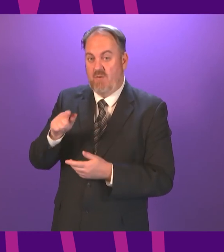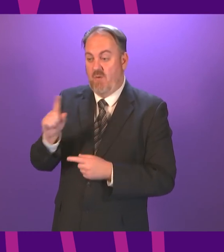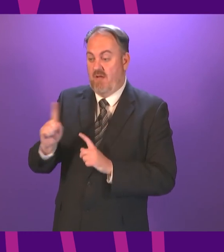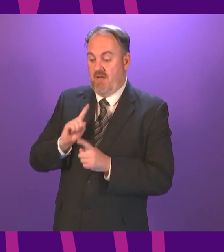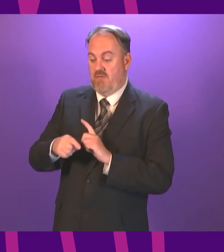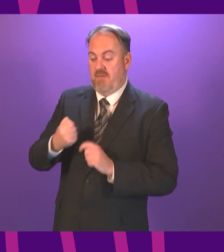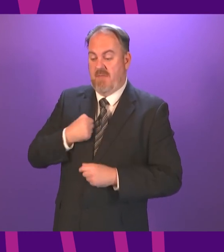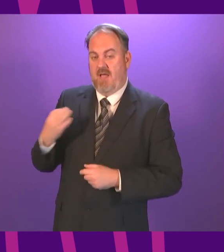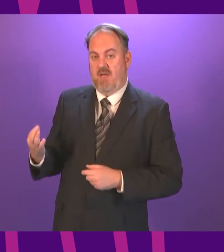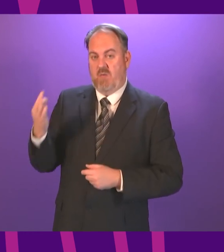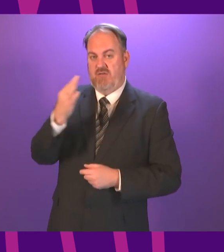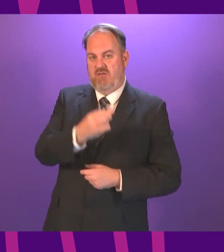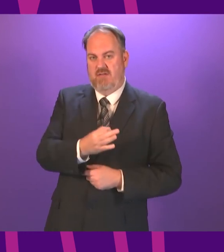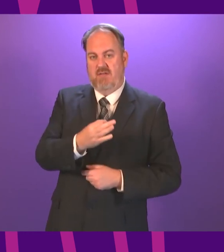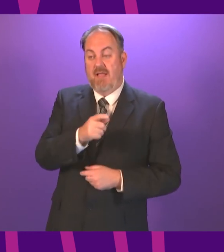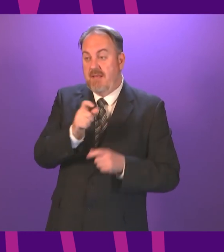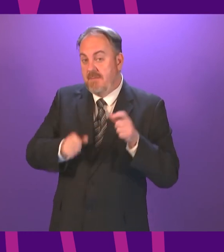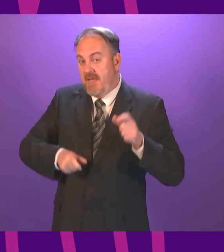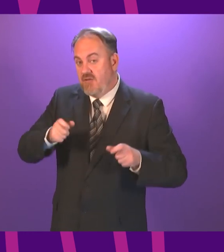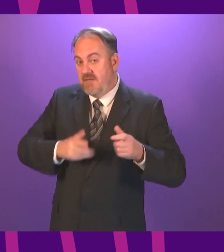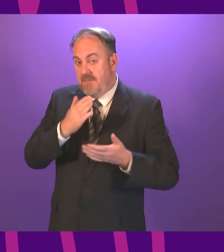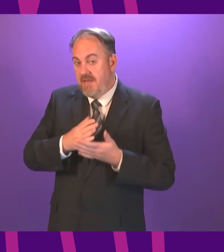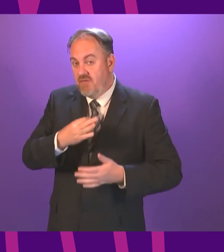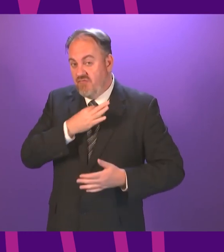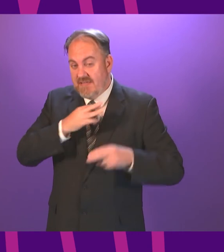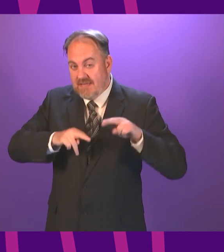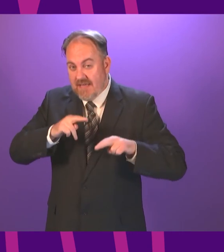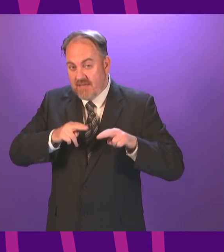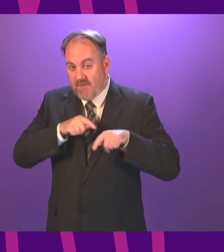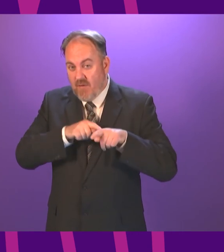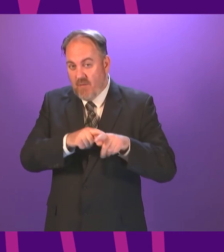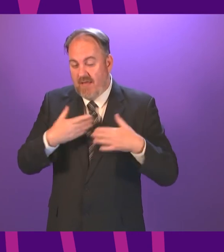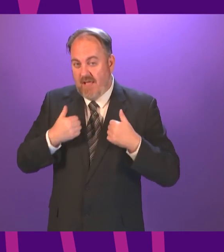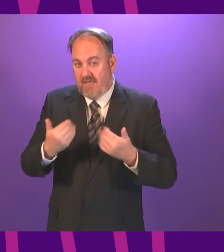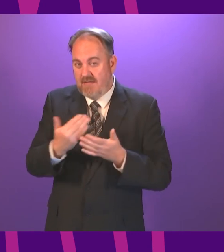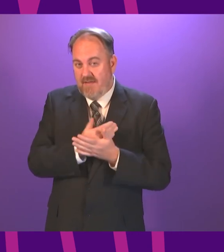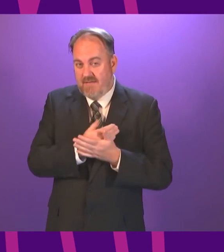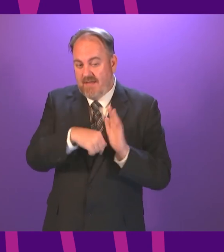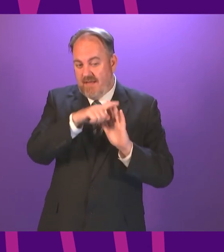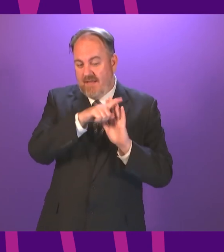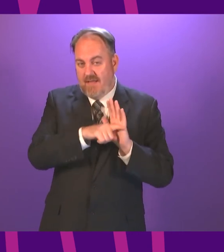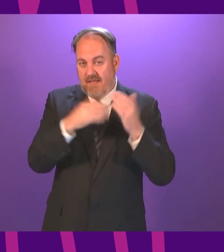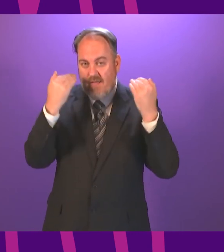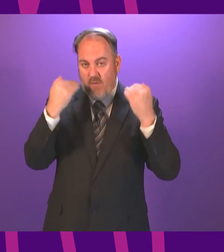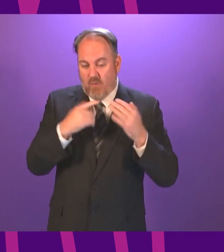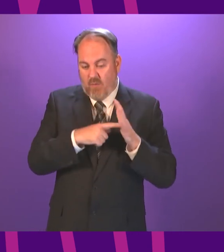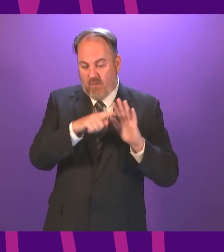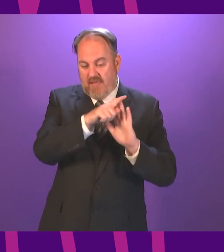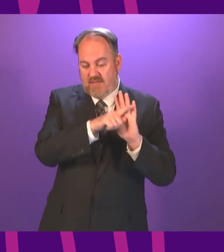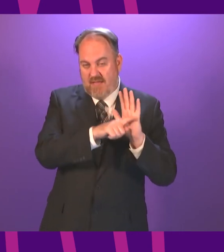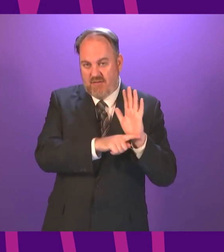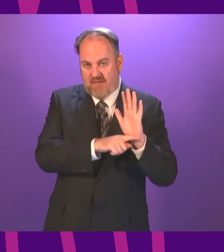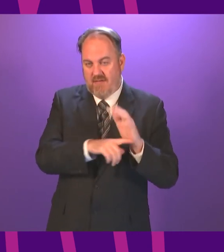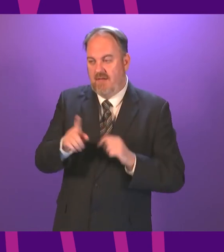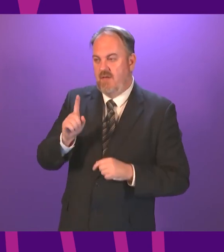from myself on whether patients had been risk assessed under health and safety legislation. And the Minister stated that the unlawful transfer